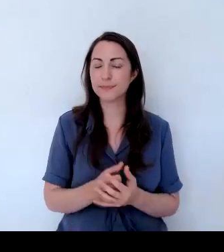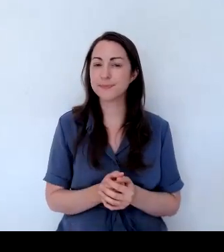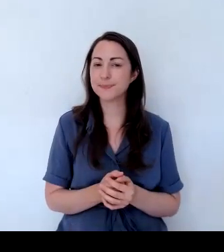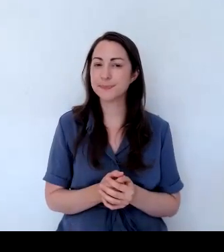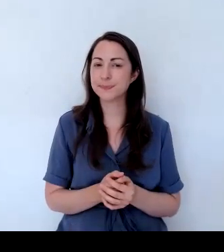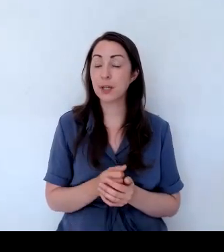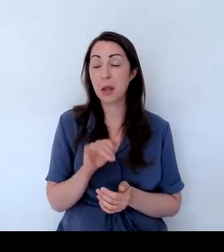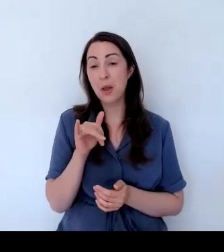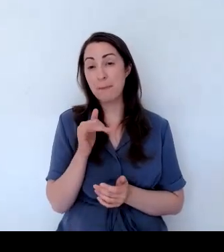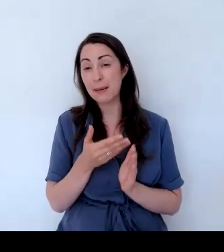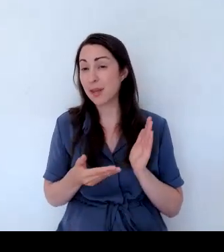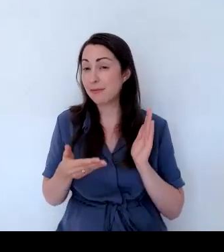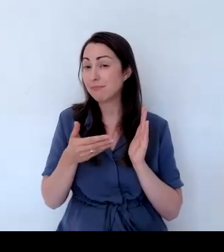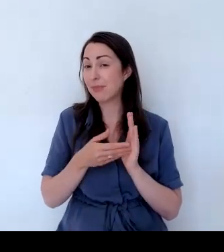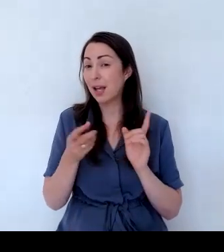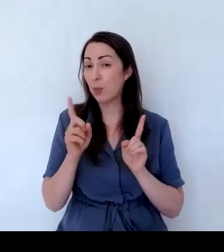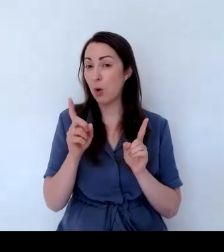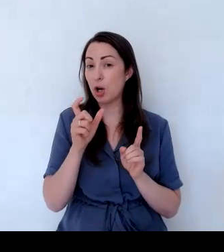to that second layer.